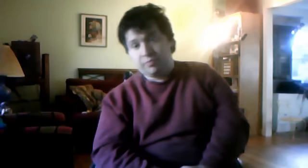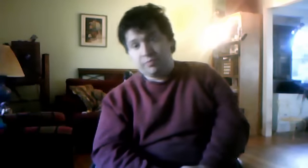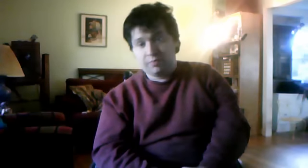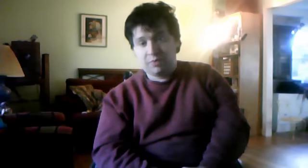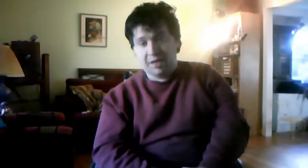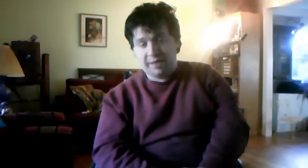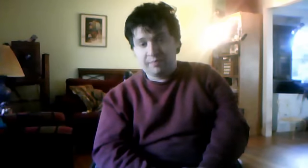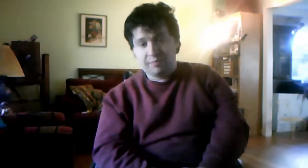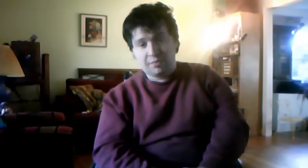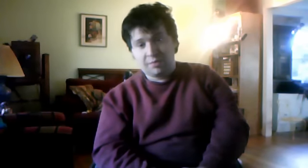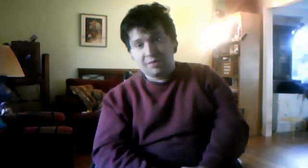okay,